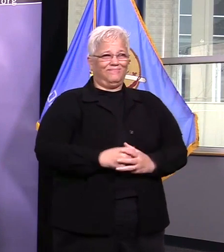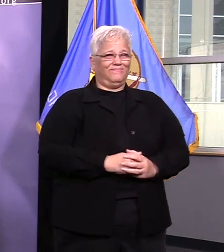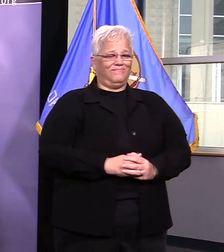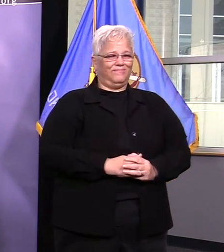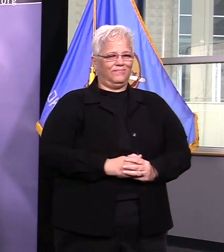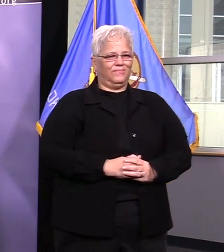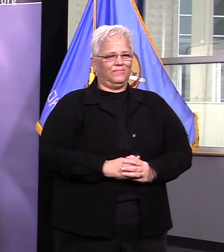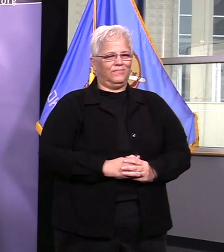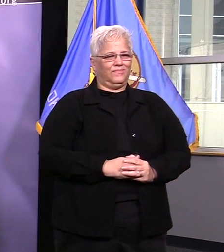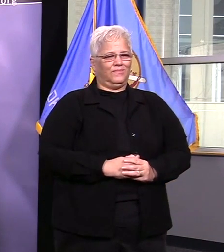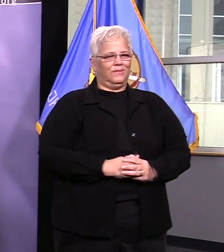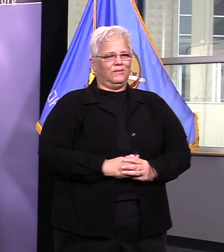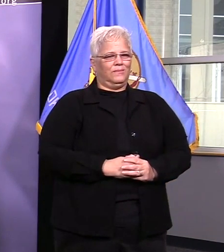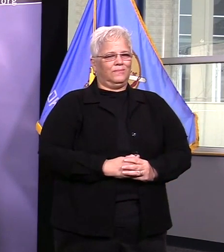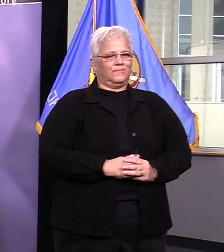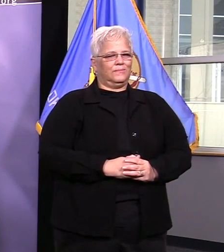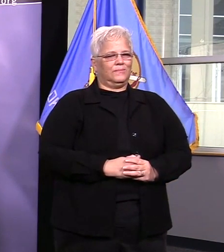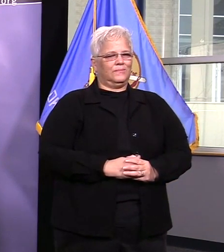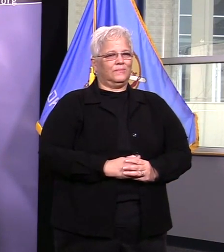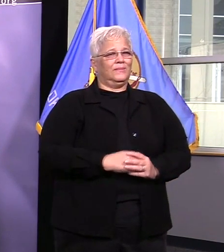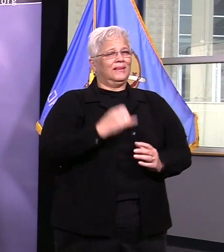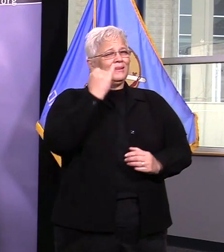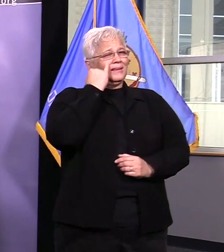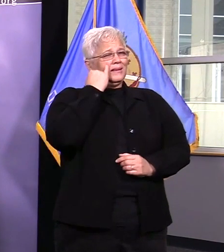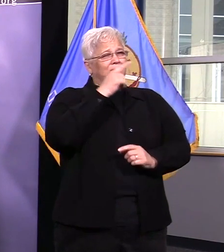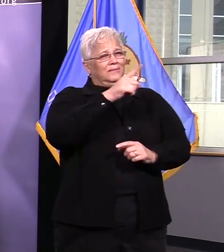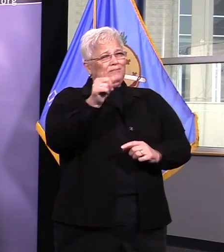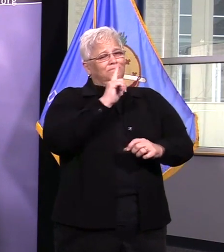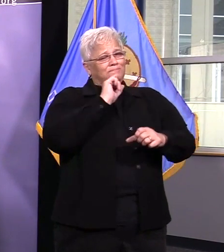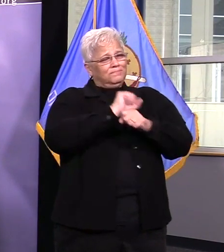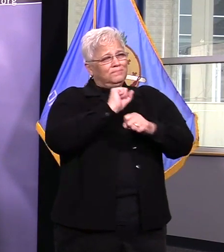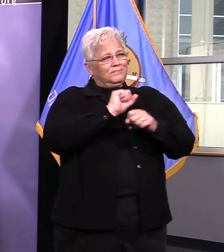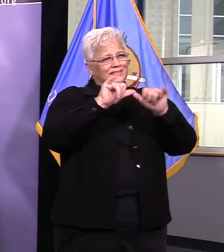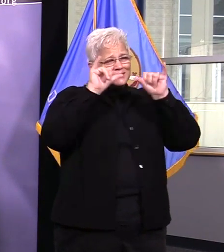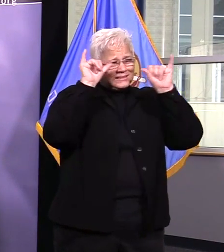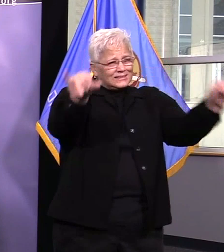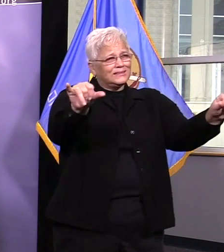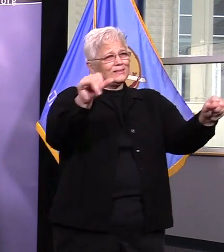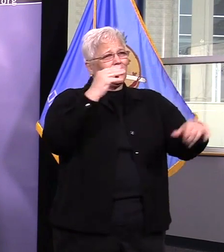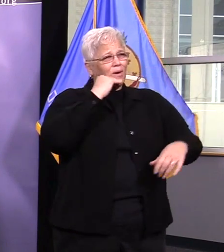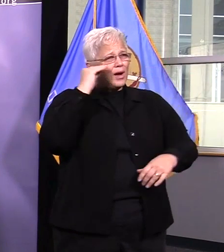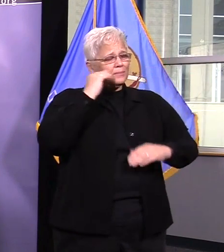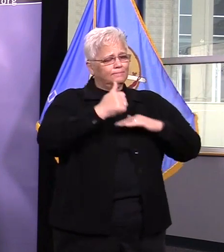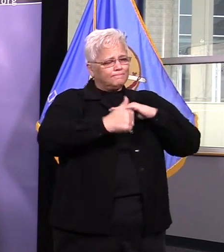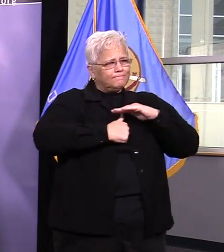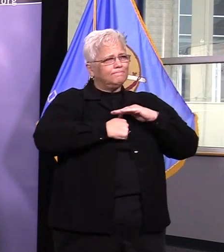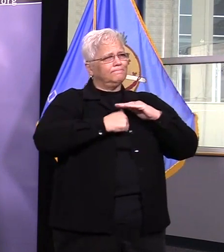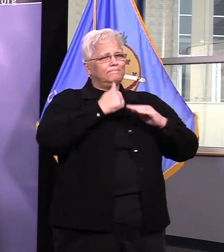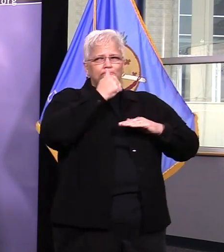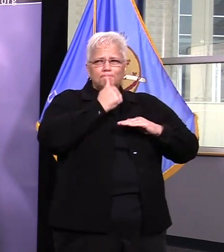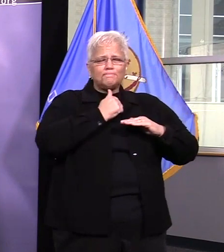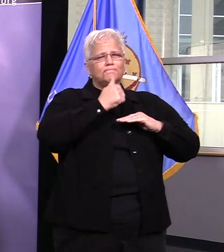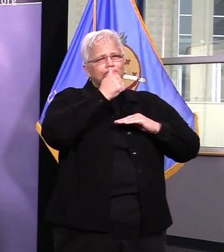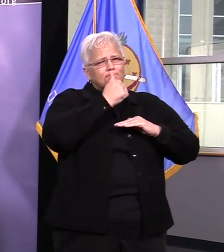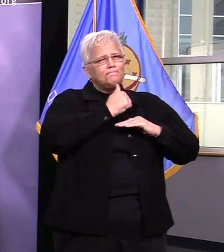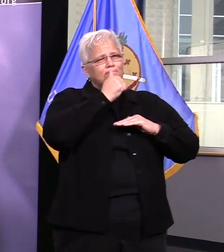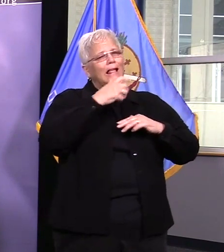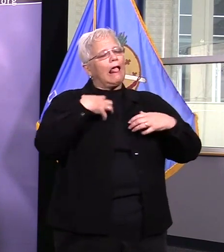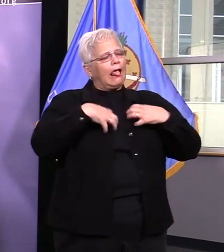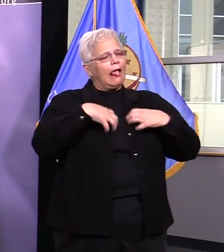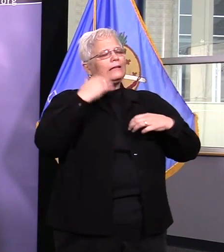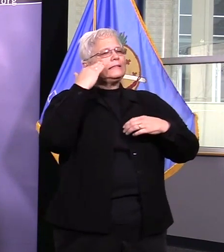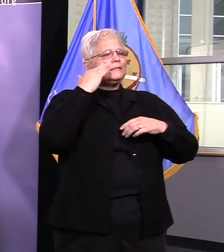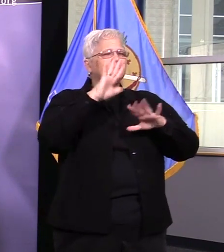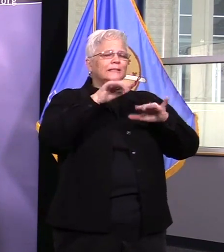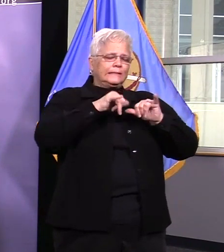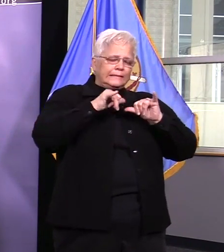If people stay home and do not interact with anyone outside of their household, we can use an R naught value of one in our models and it shows us